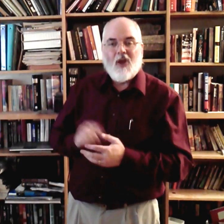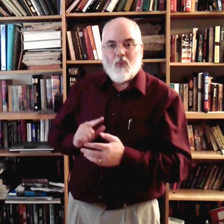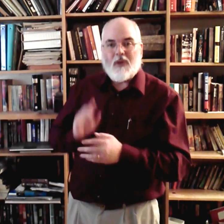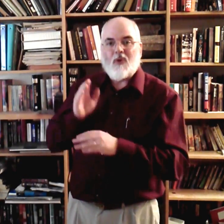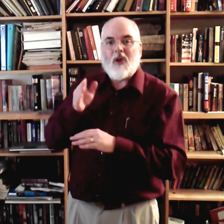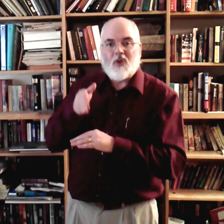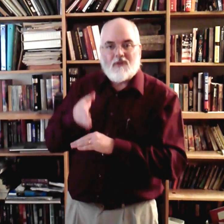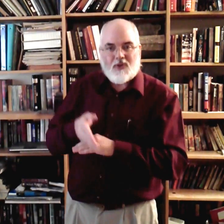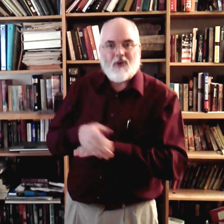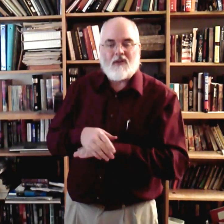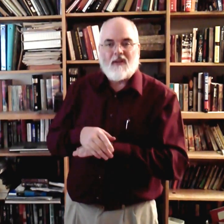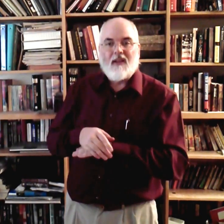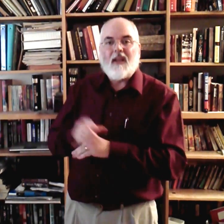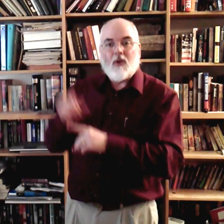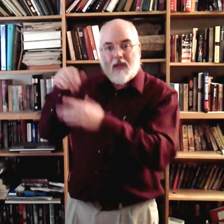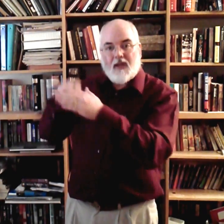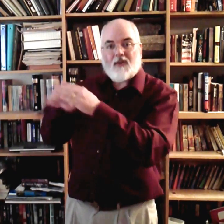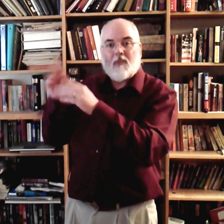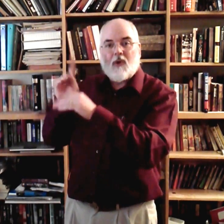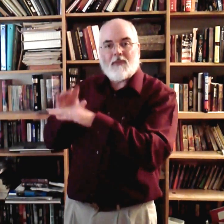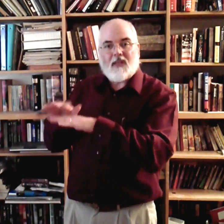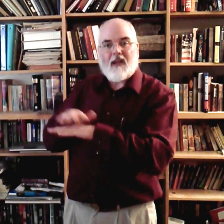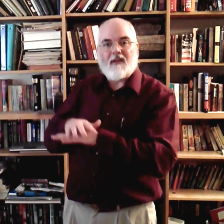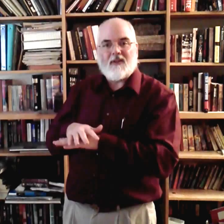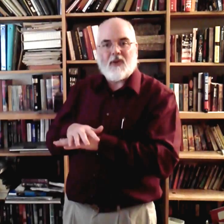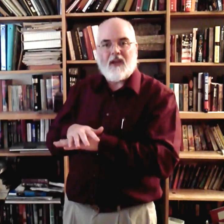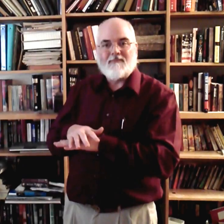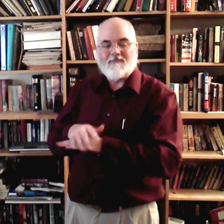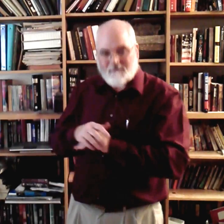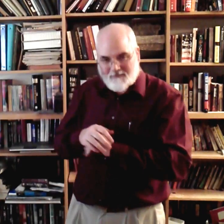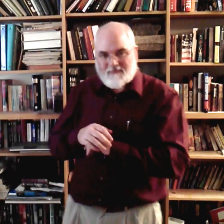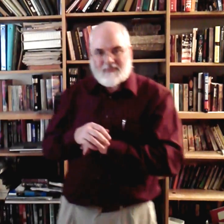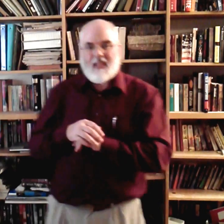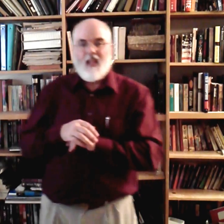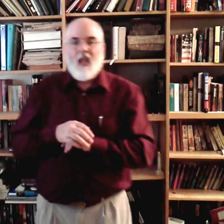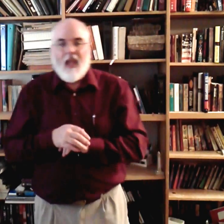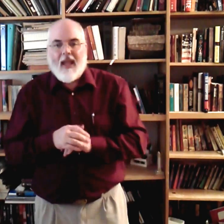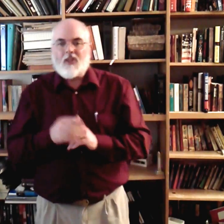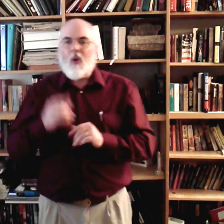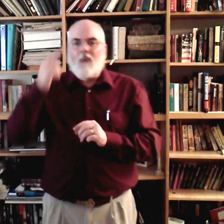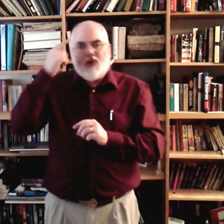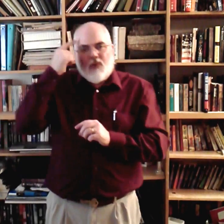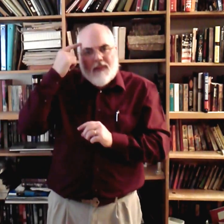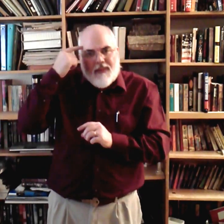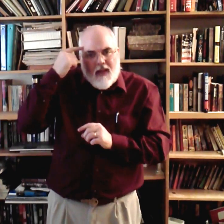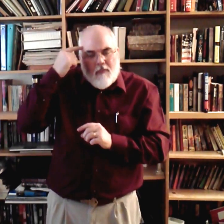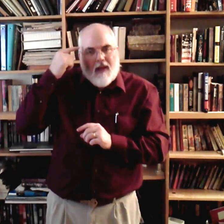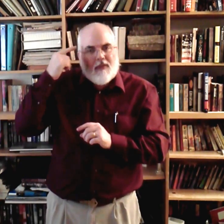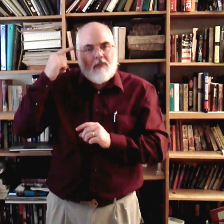we cross over Jordan, and we enter the Promised Land, okay? And so, I want you to think about the